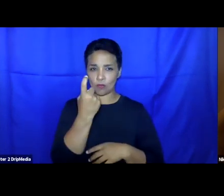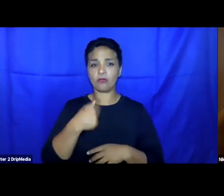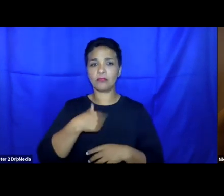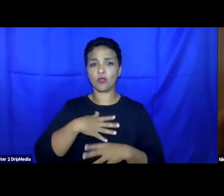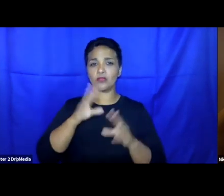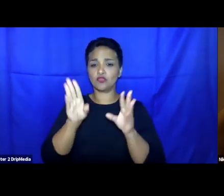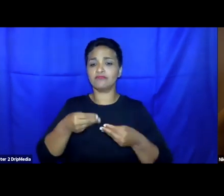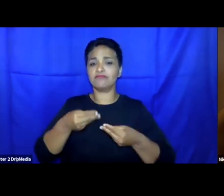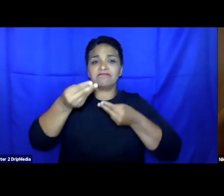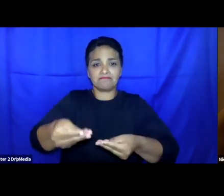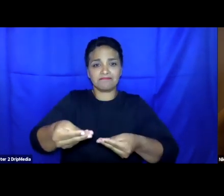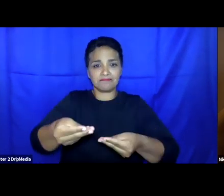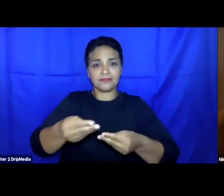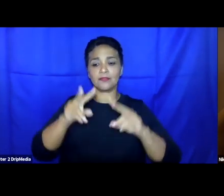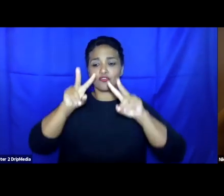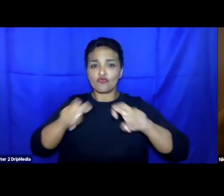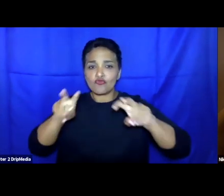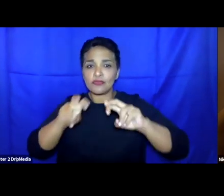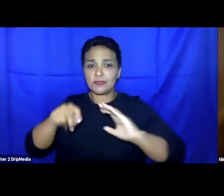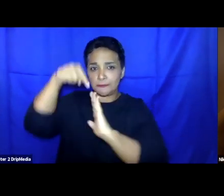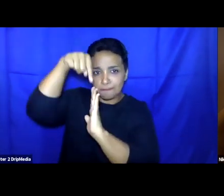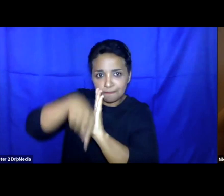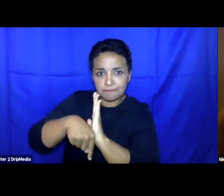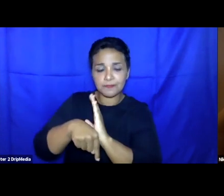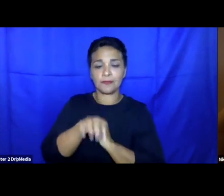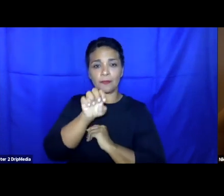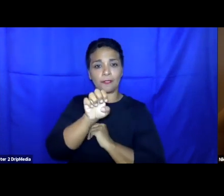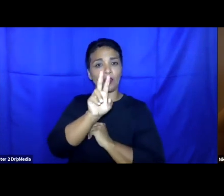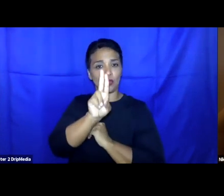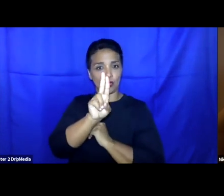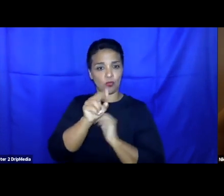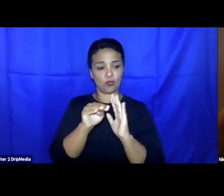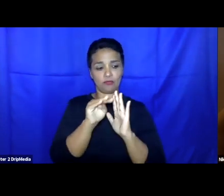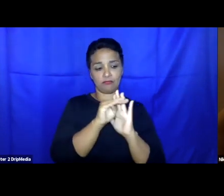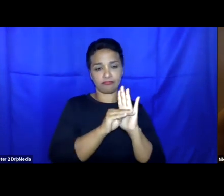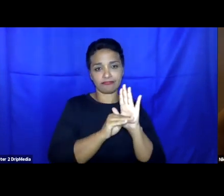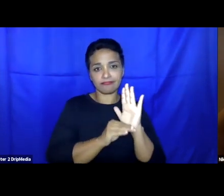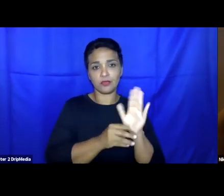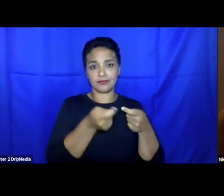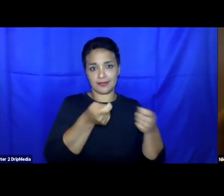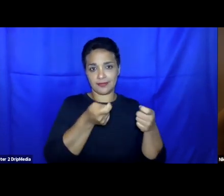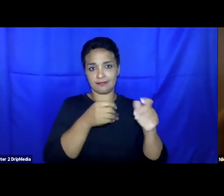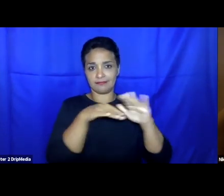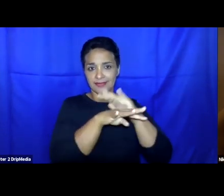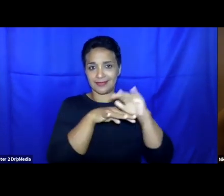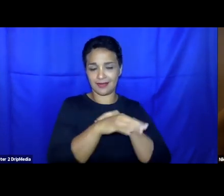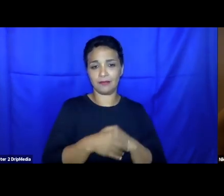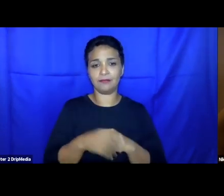in EU asylum governance policymaking. And that is, of course, well, what are the legal limits of these containment arrangements?